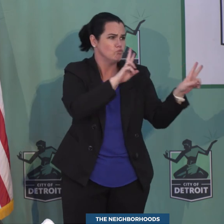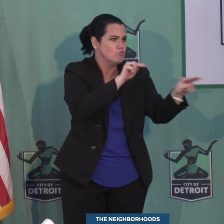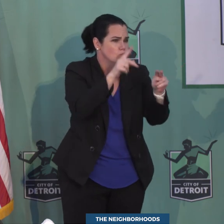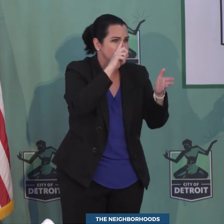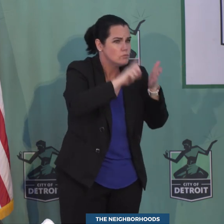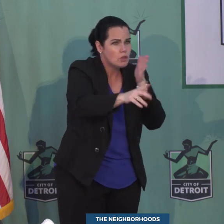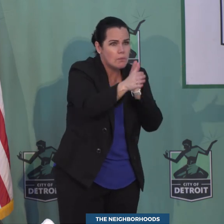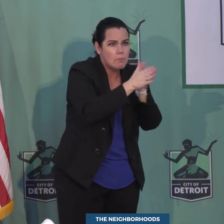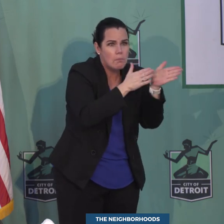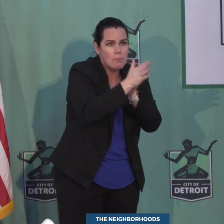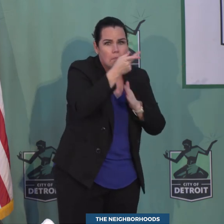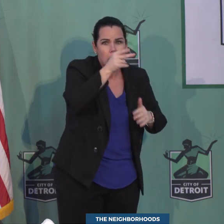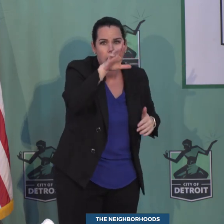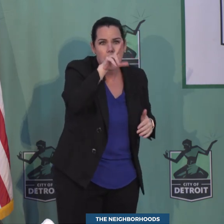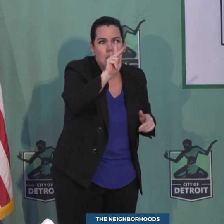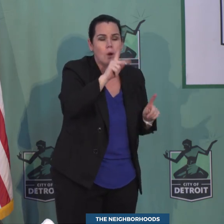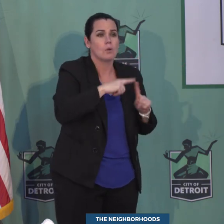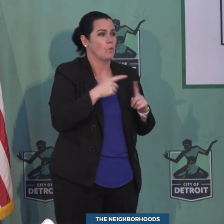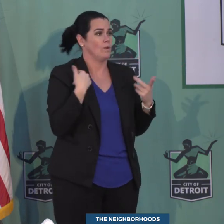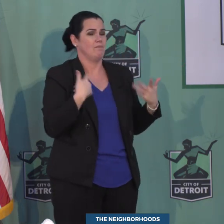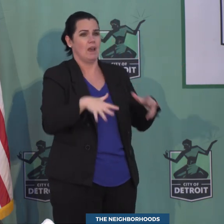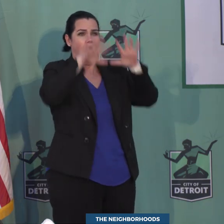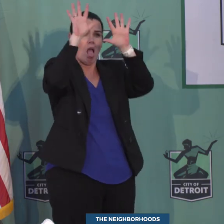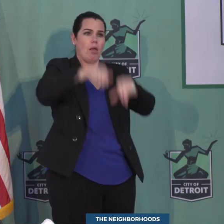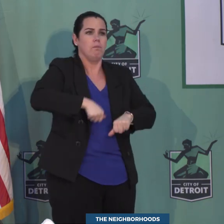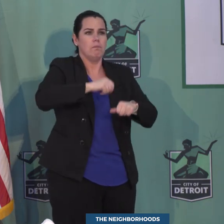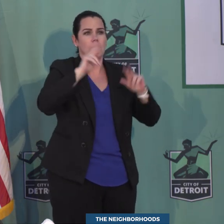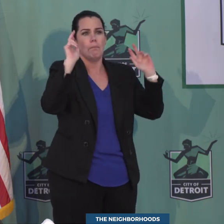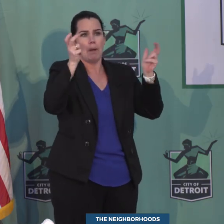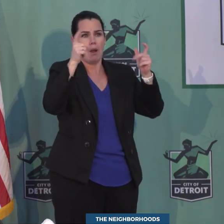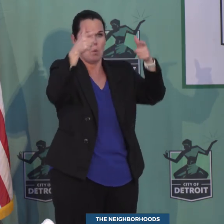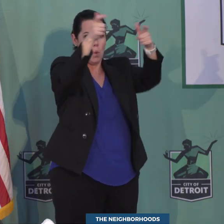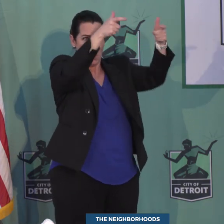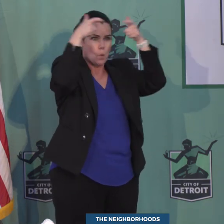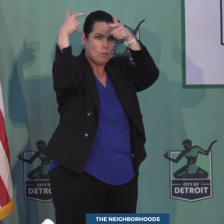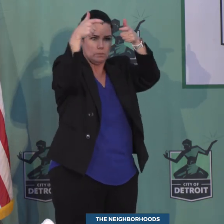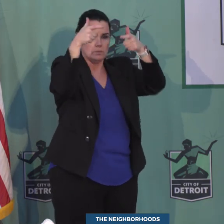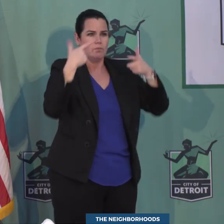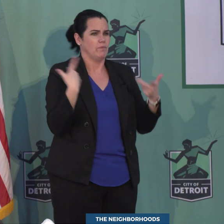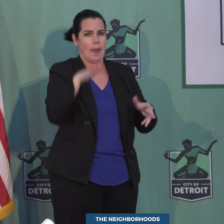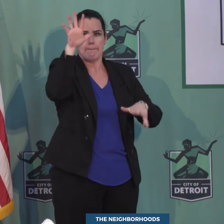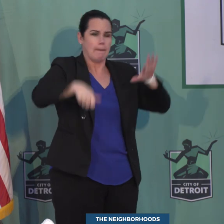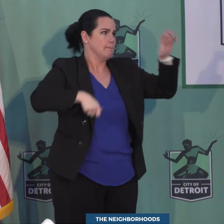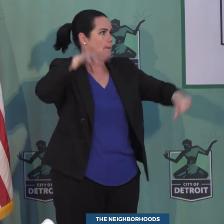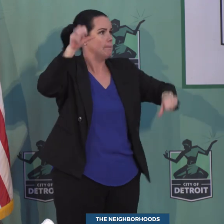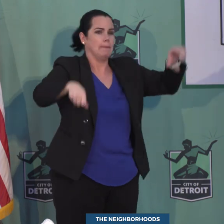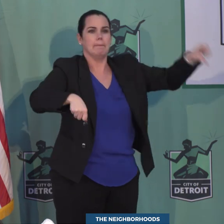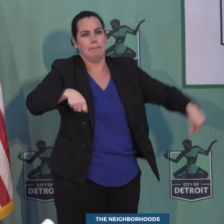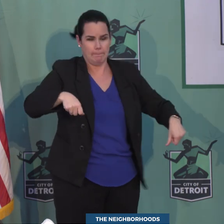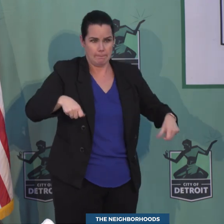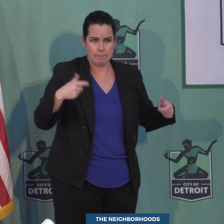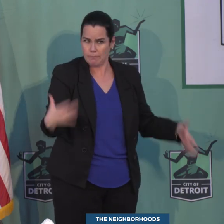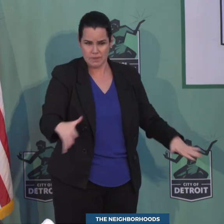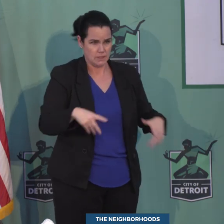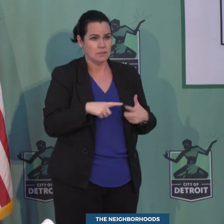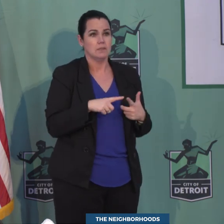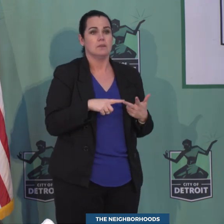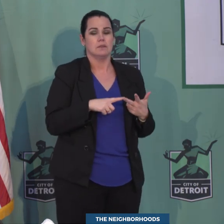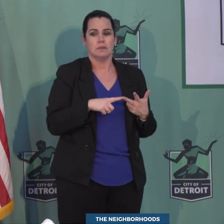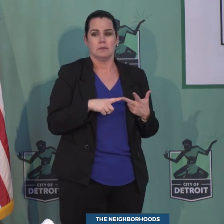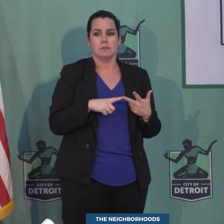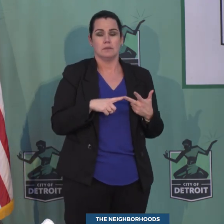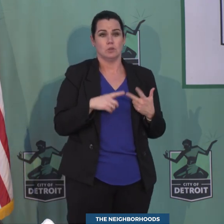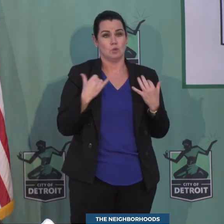parks. We've taken down the basketball hoops in the areas the police have identified were problem areas. Today,